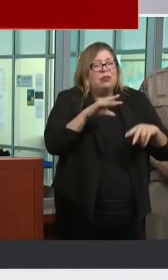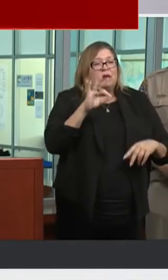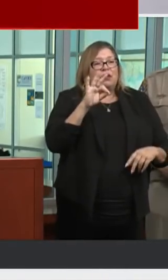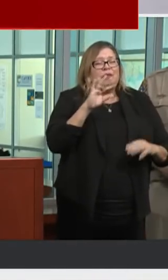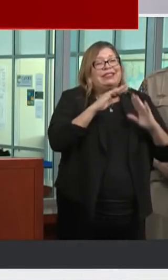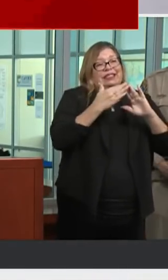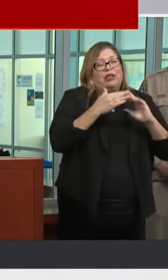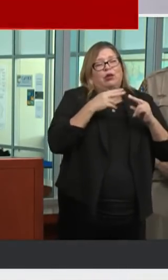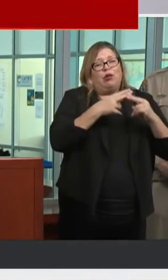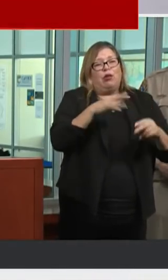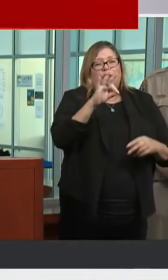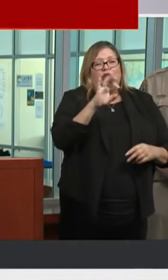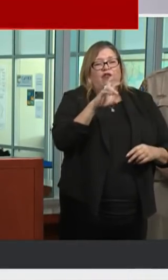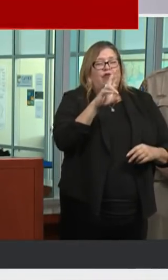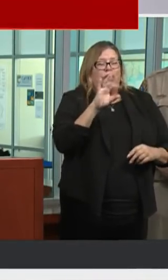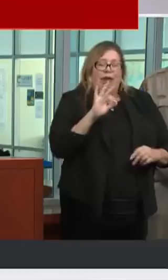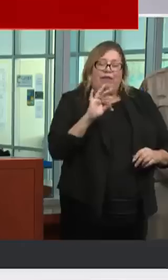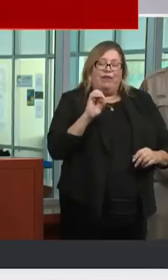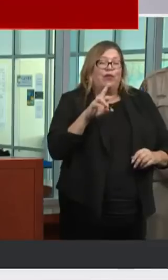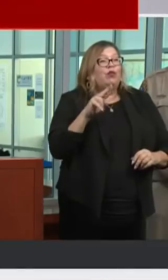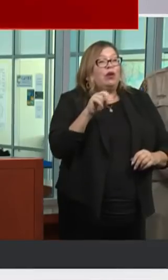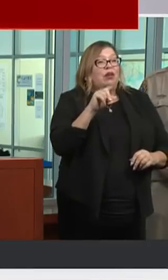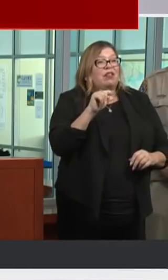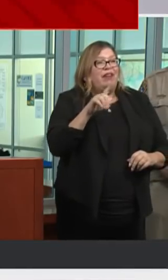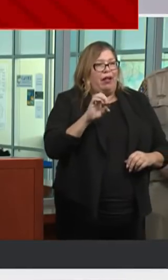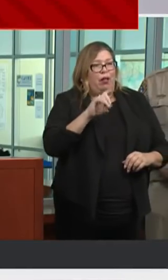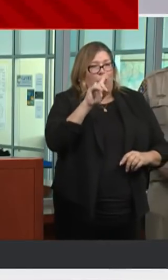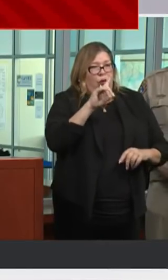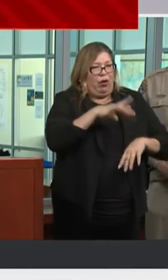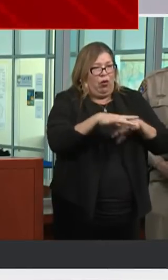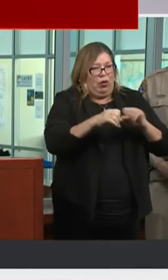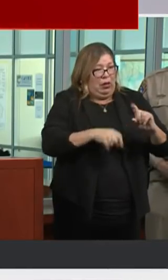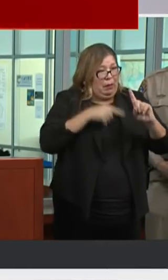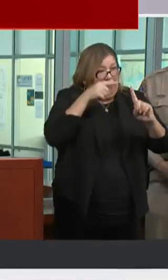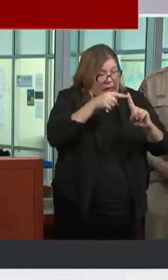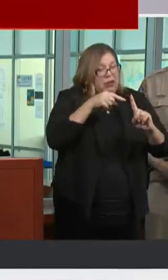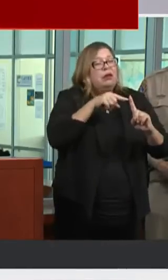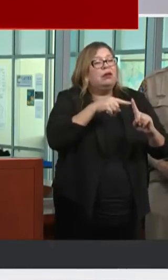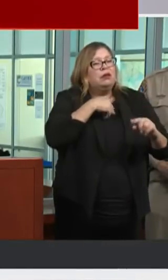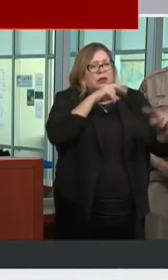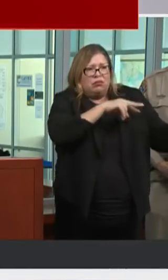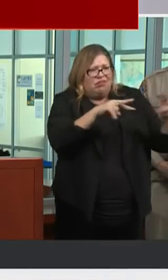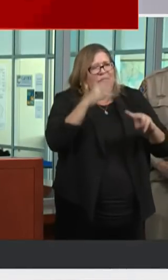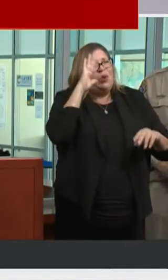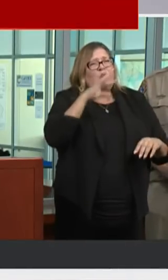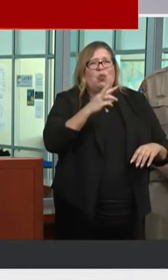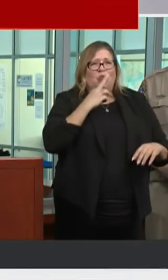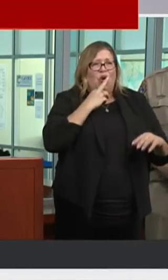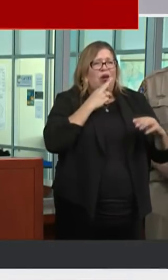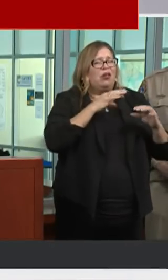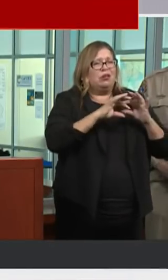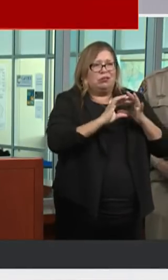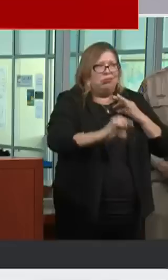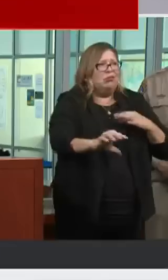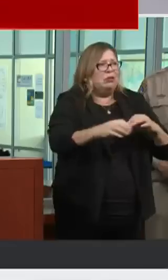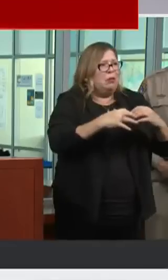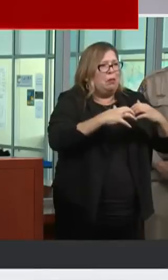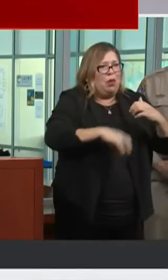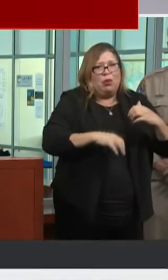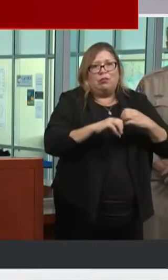is also close to the epicenter. And we do know that there were some water main breaks and other kinds of things in the town of Fortuna.